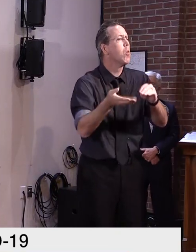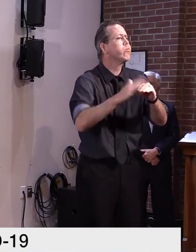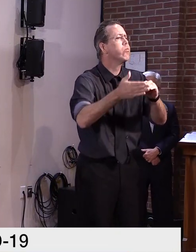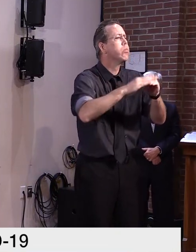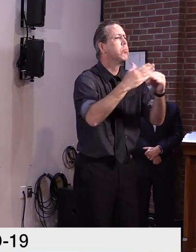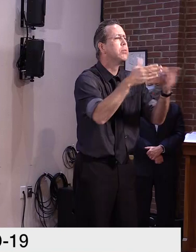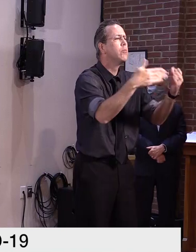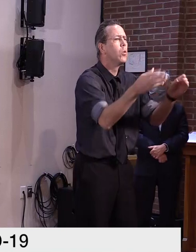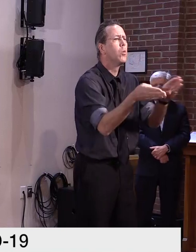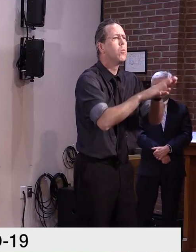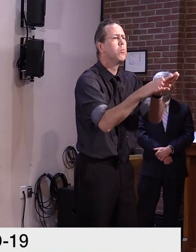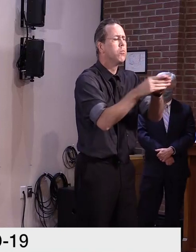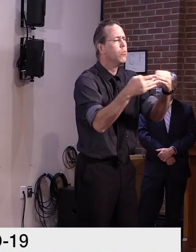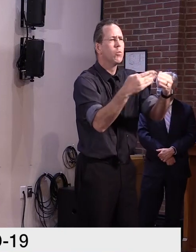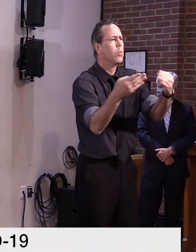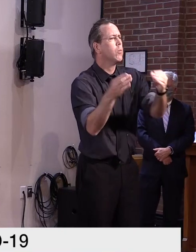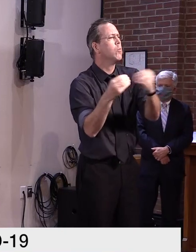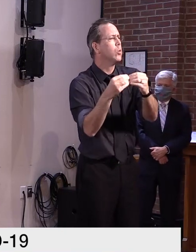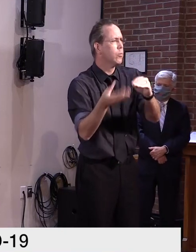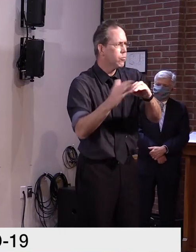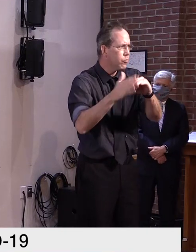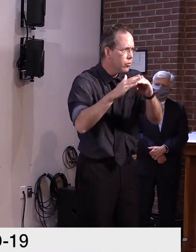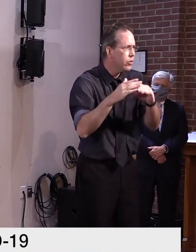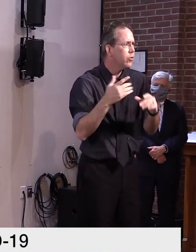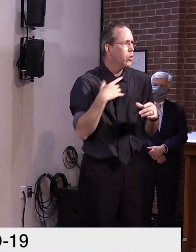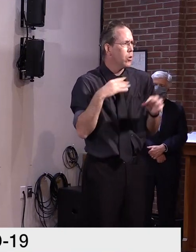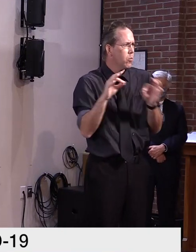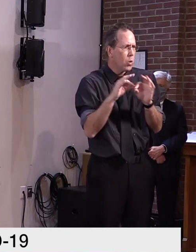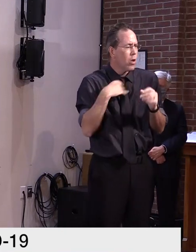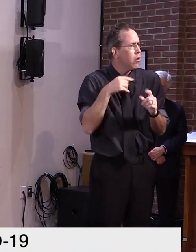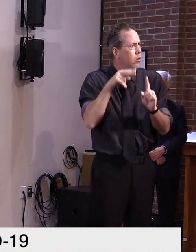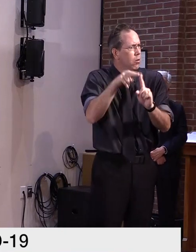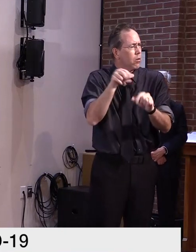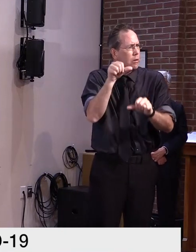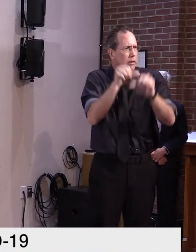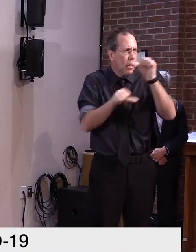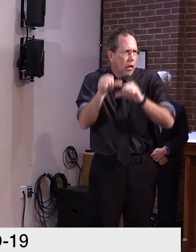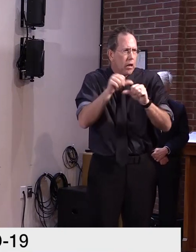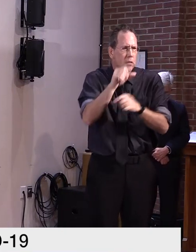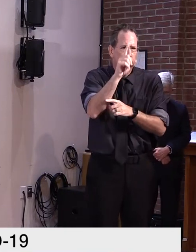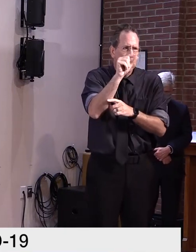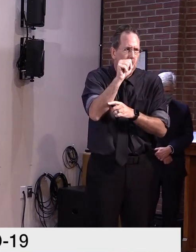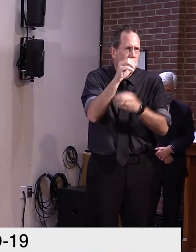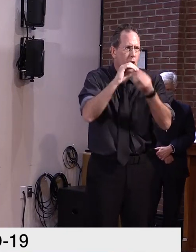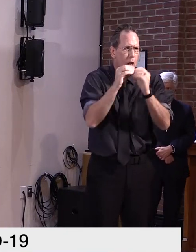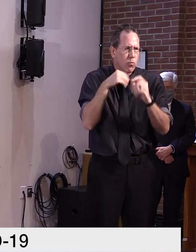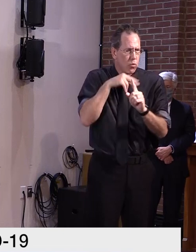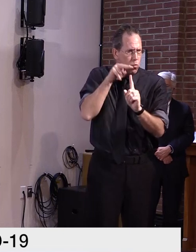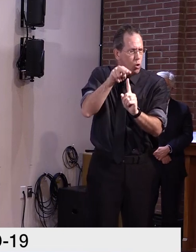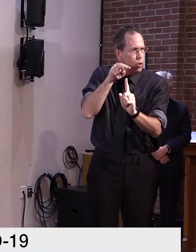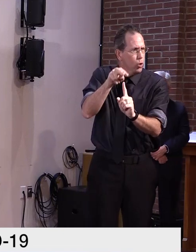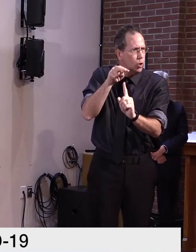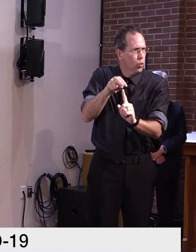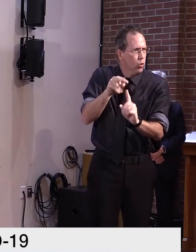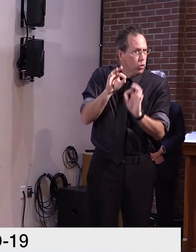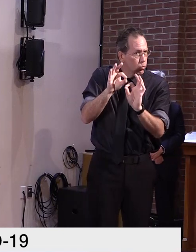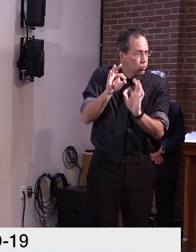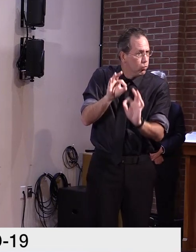on the data and science. Rest assured, we'll get through this. I know we will.